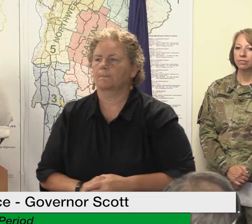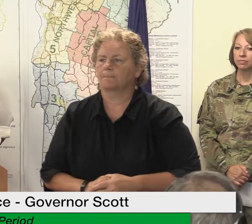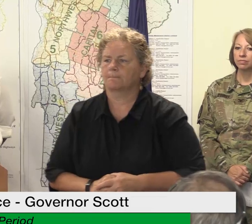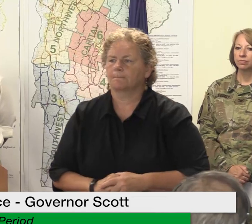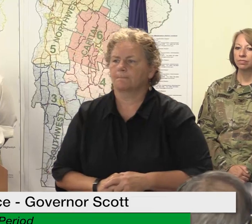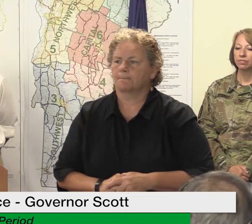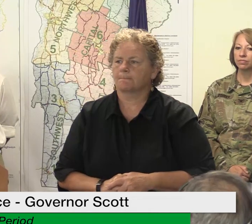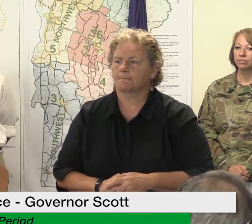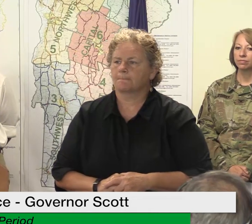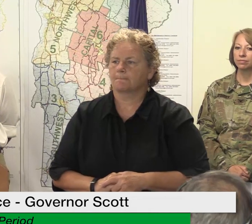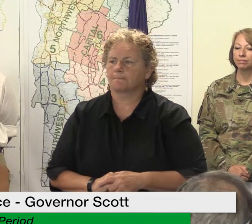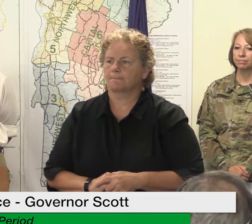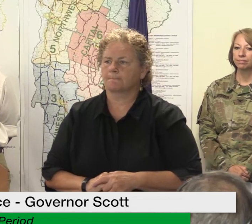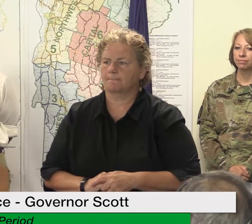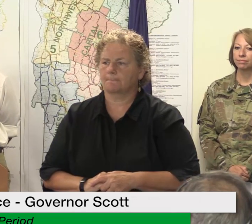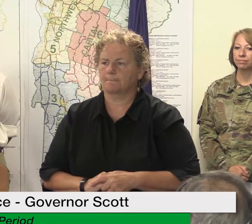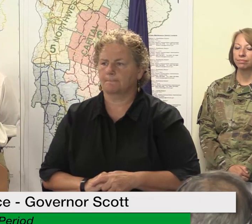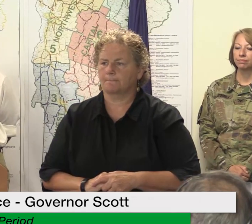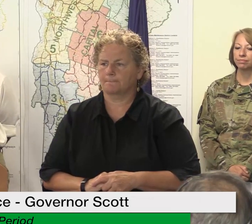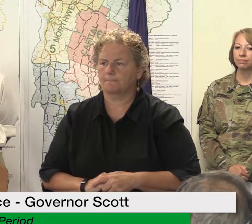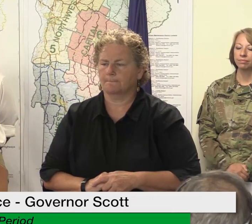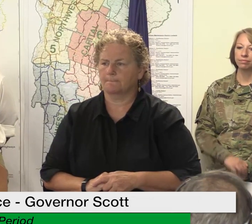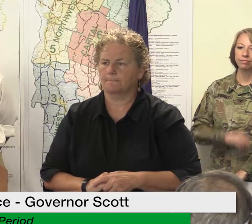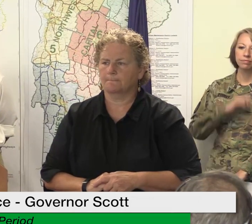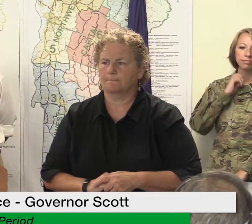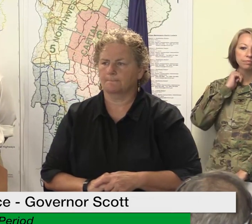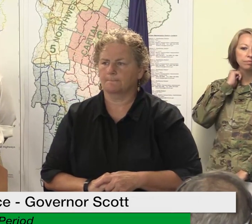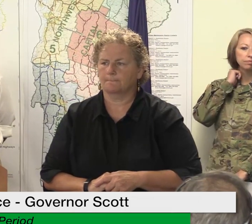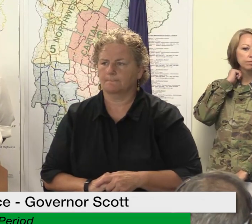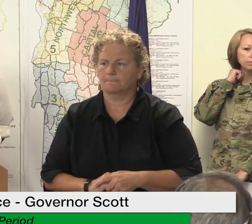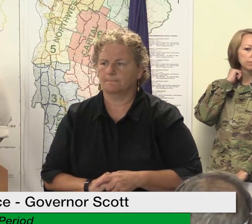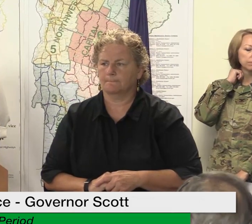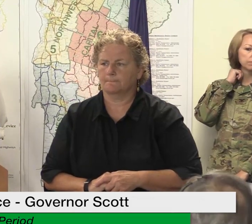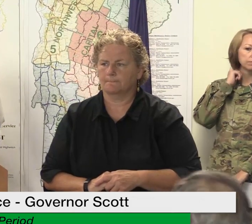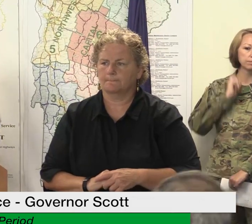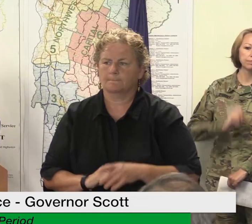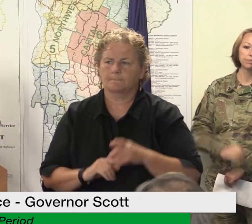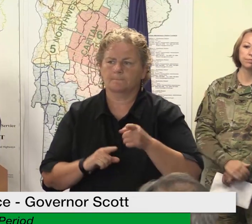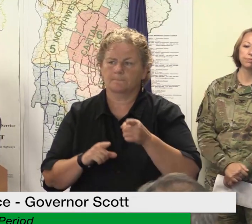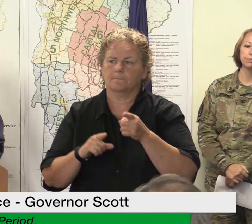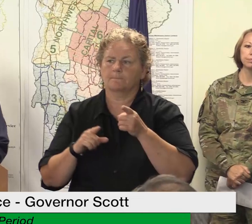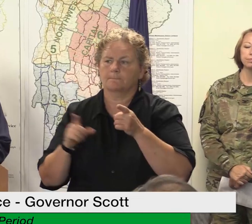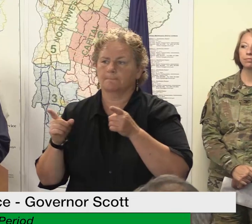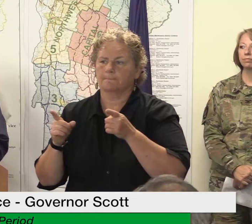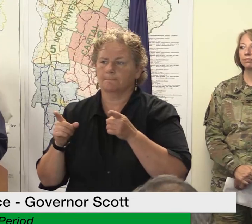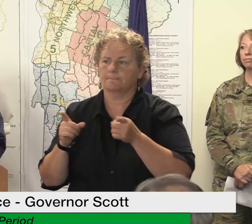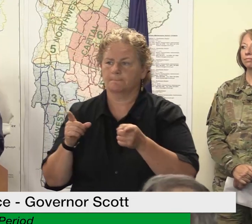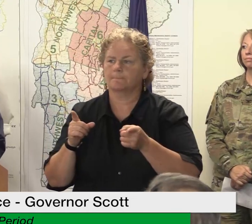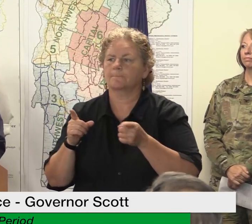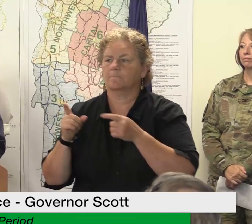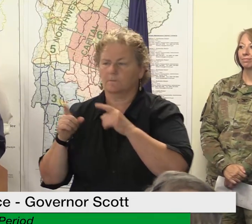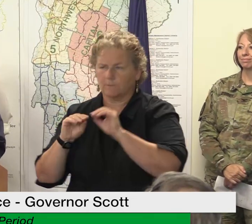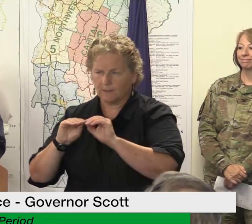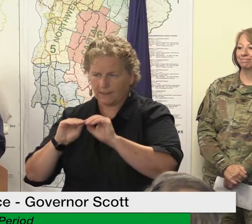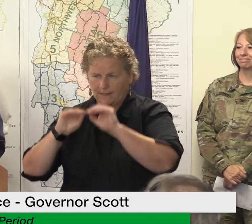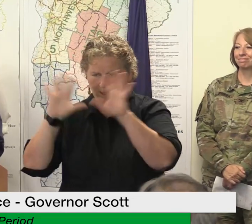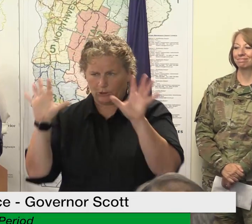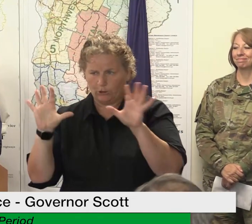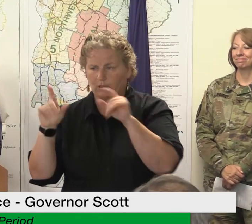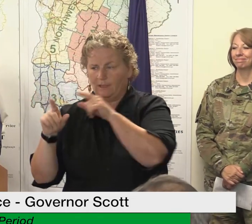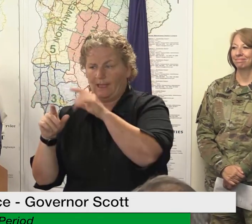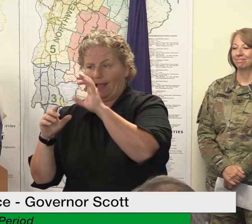there's no avenue for you to recover from fema that is correct sir and thank you for that clarification